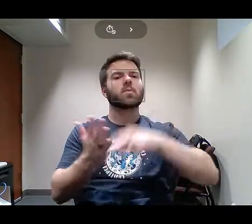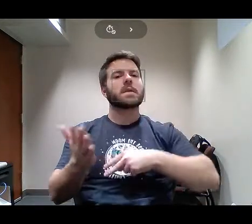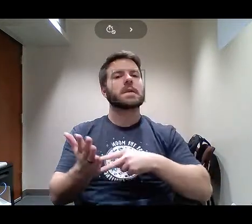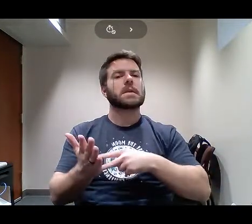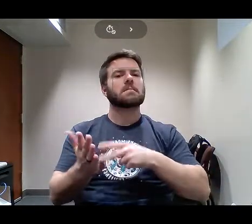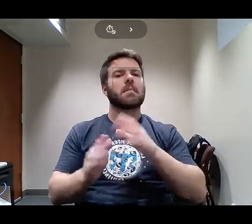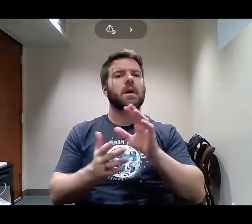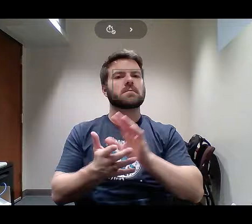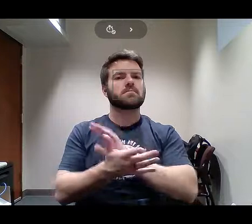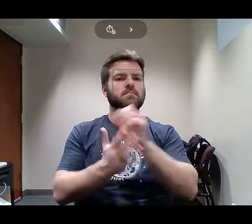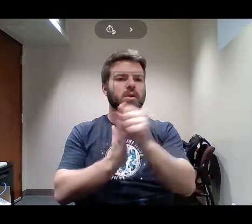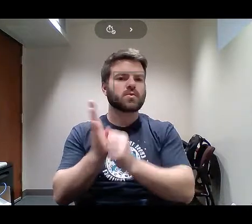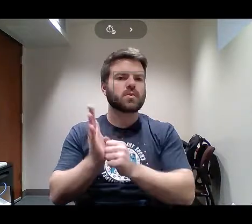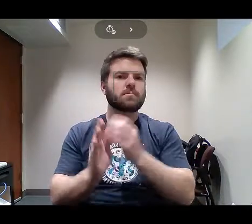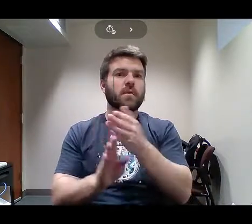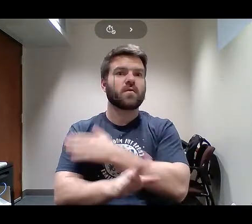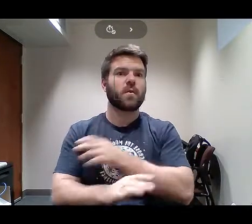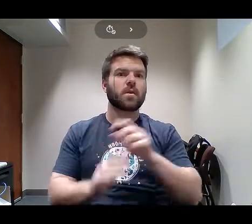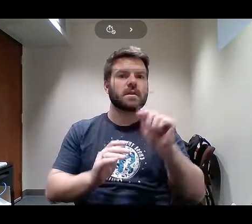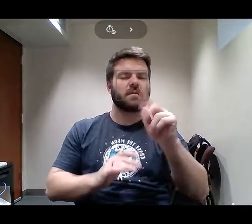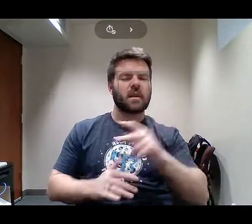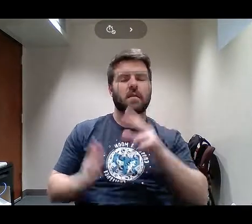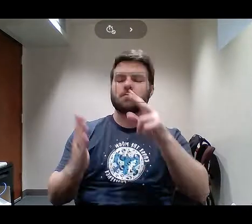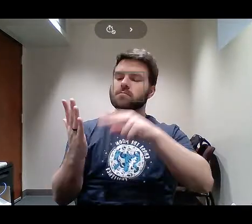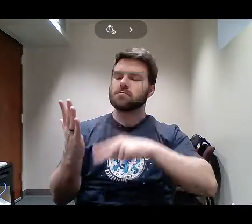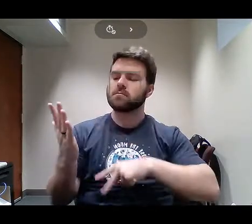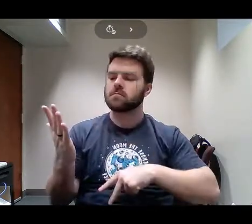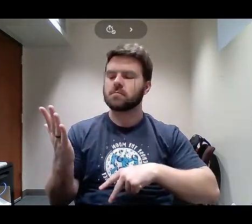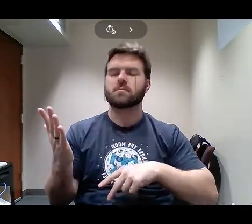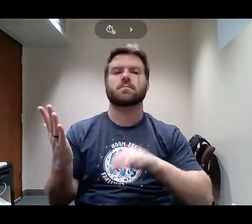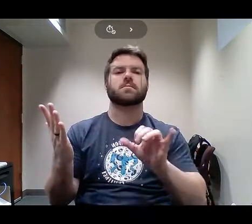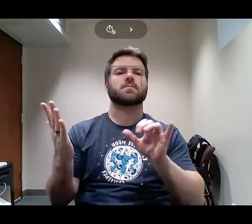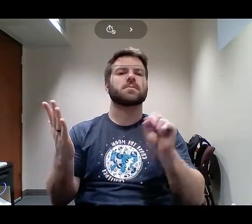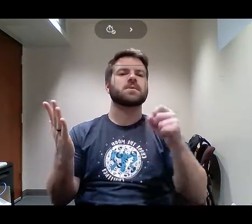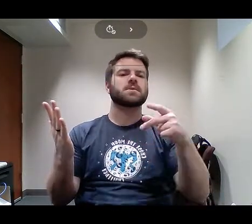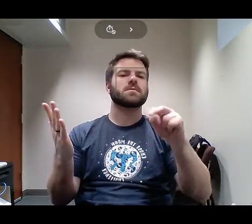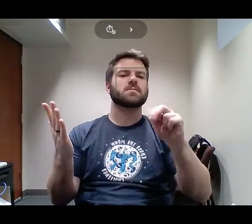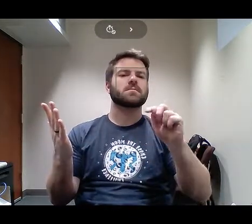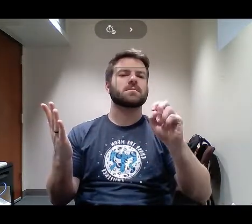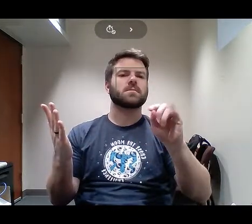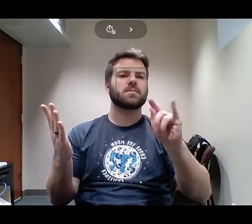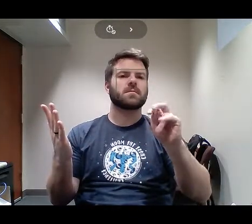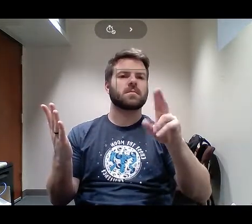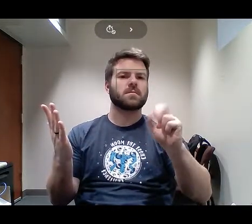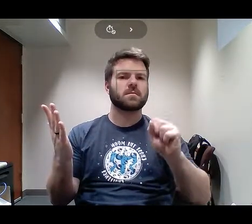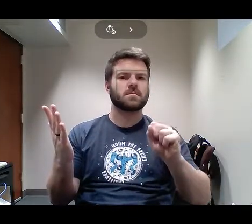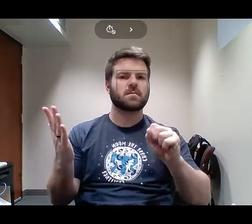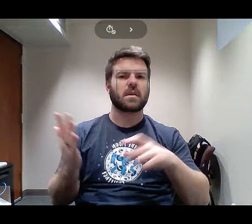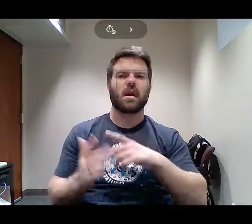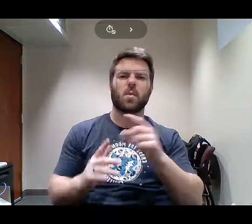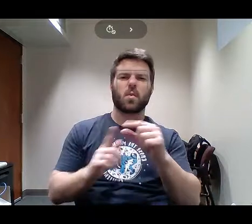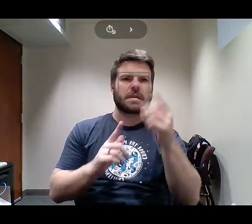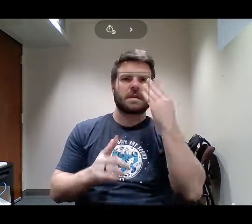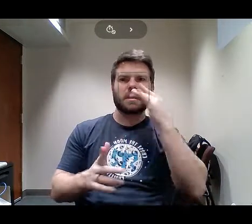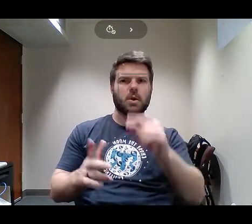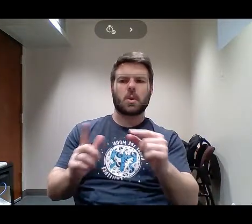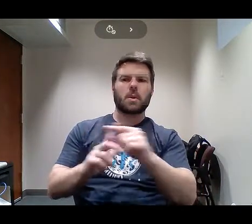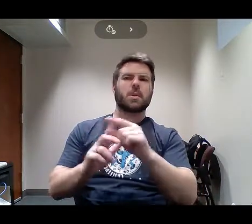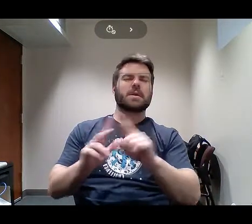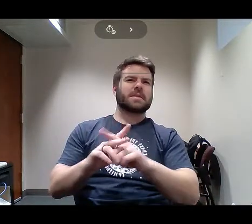Sometimes I wouldn't read the copy and I'd be, because I wanted to be spontaneous. I'd come across a list of words I didn't know and mispronounce. And one day I